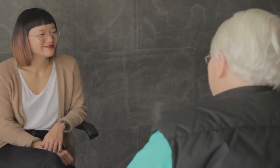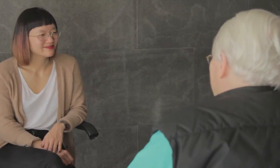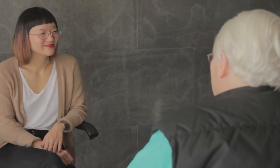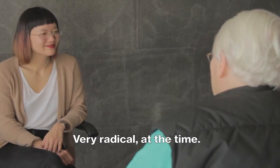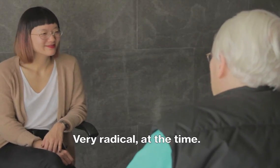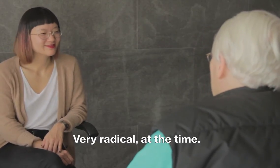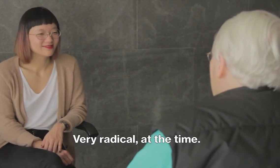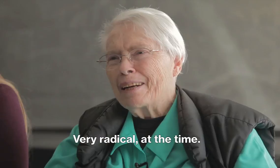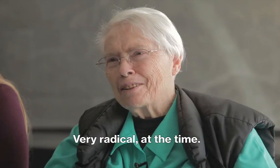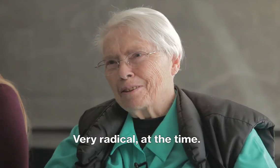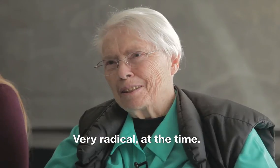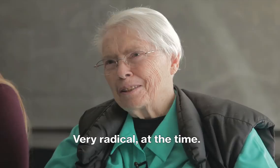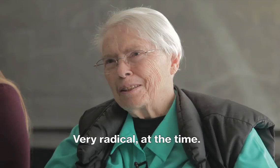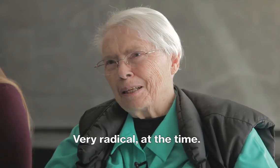Very radical at the time.